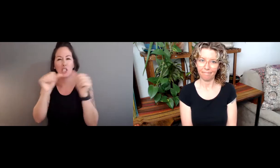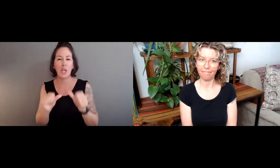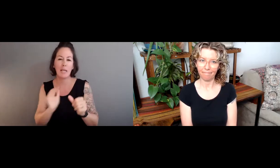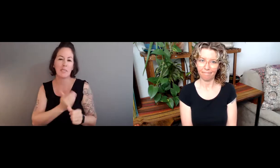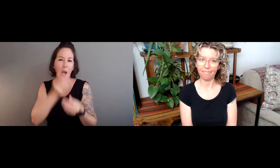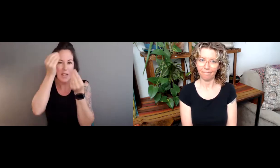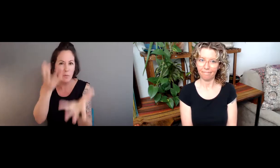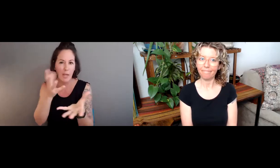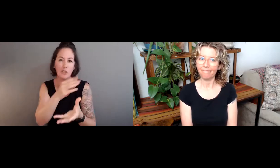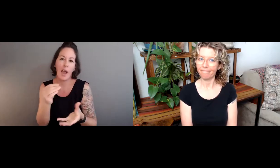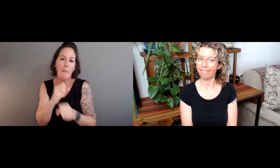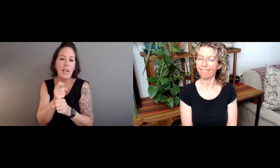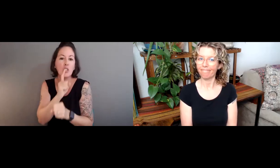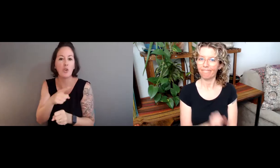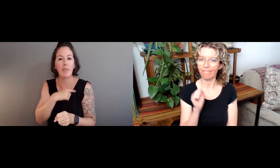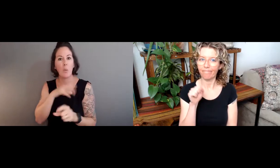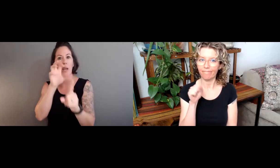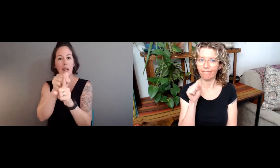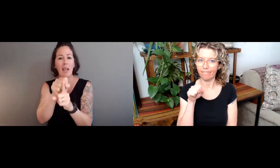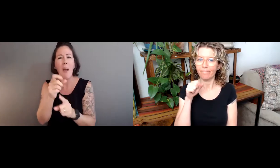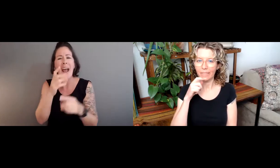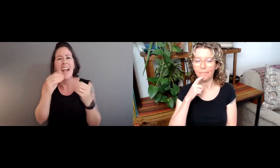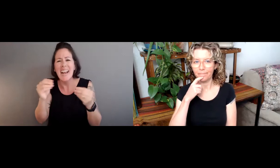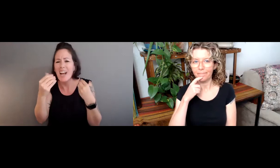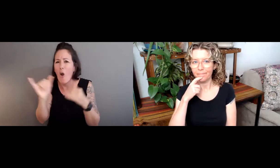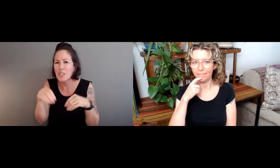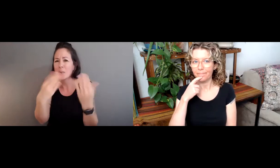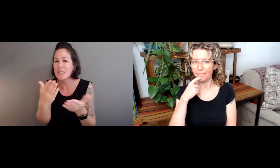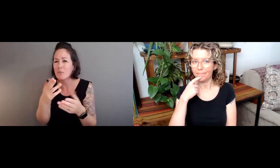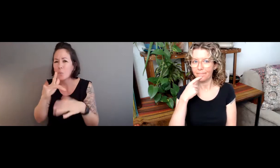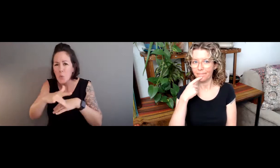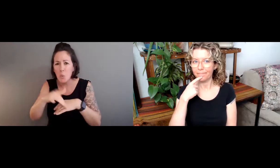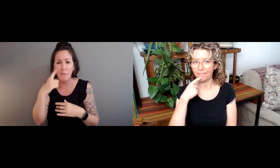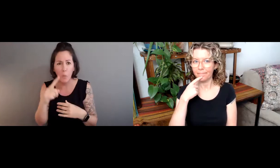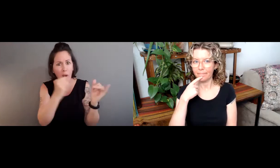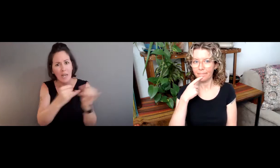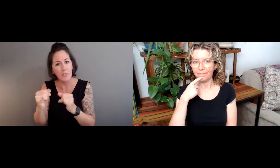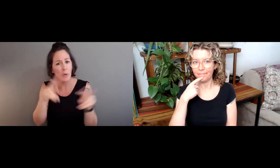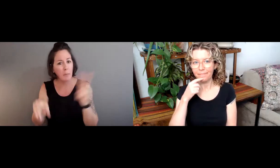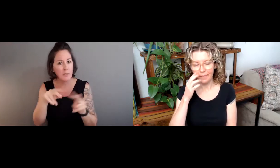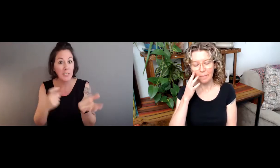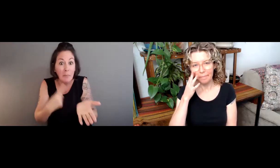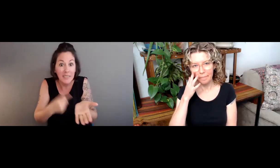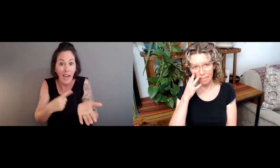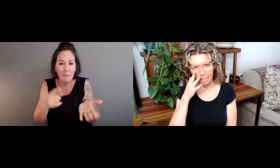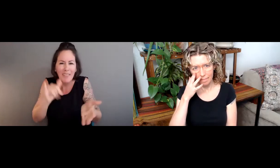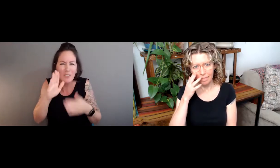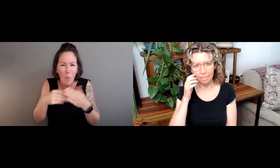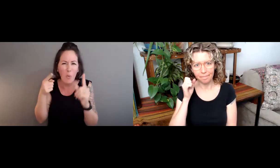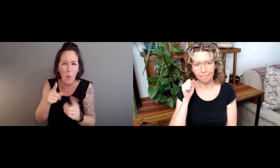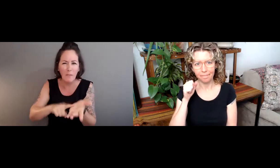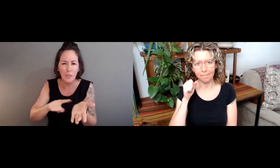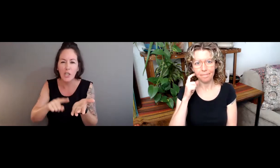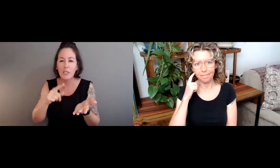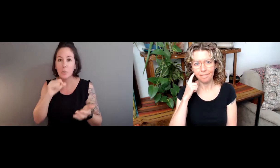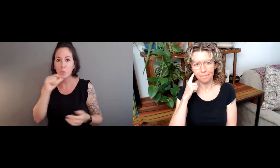Really, for everything that we do. That shapes our information and makes sure that we capture everything we need. It also